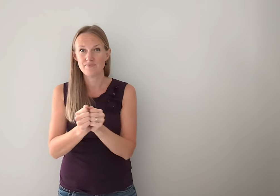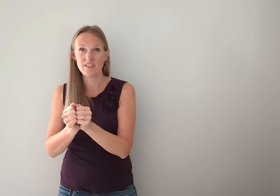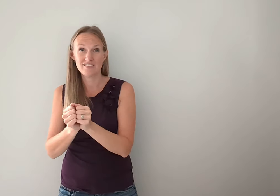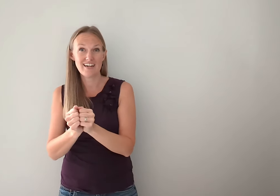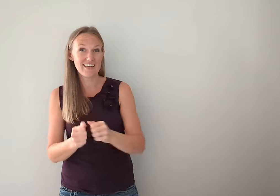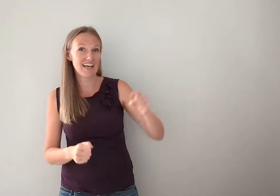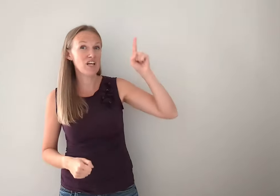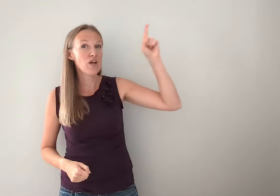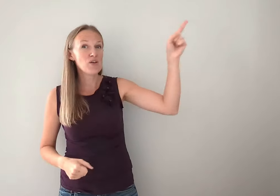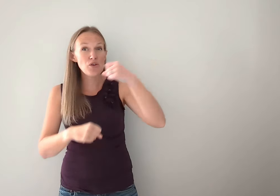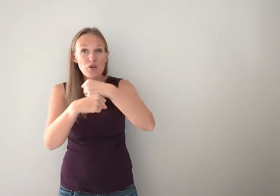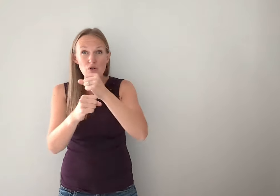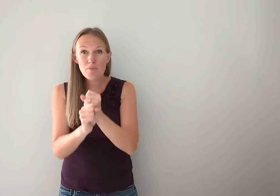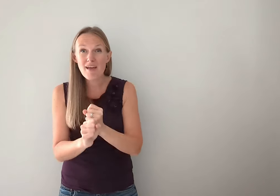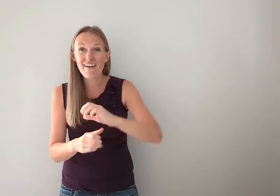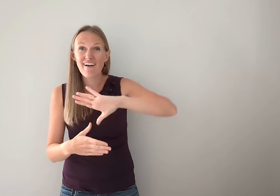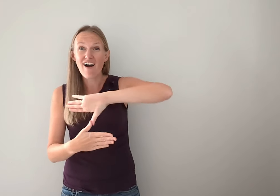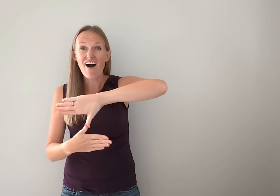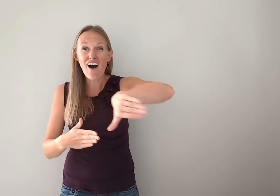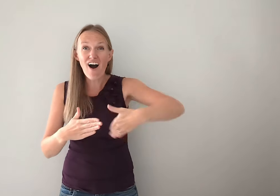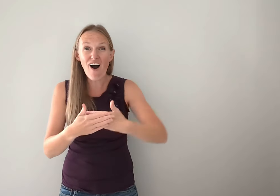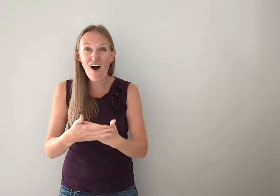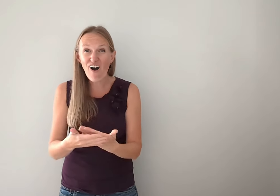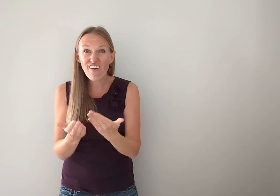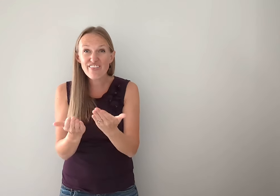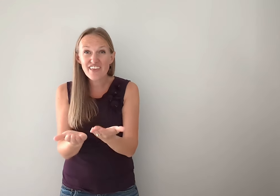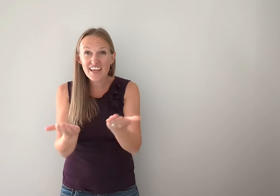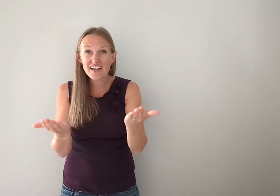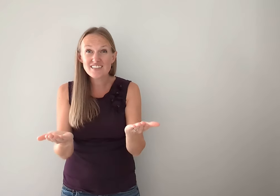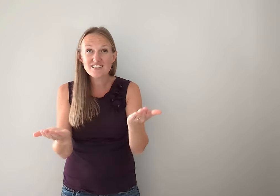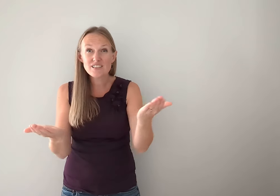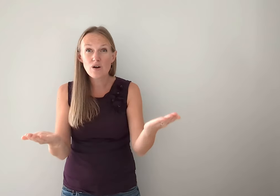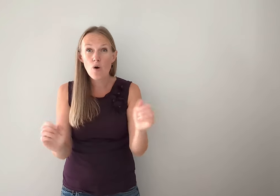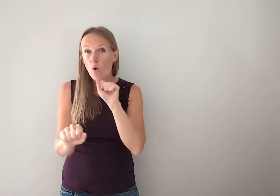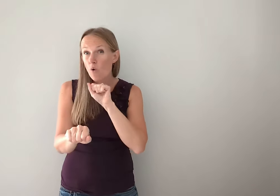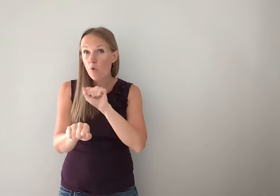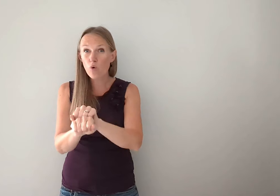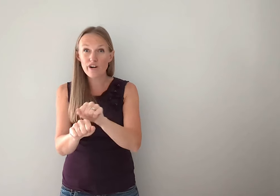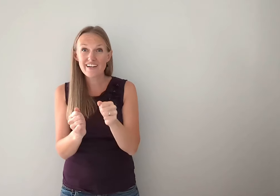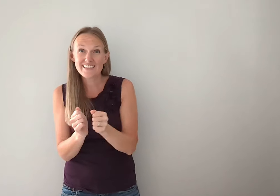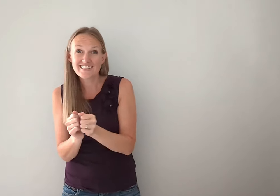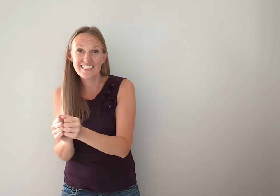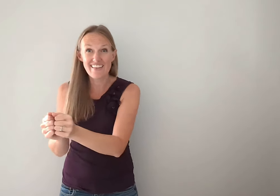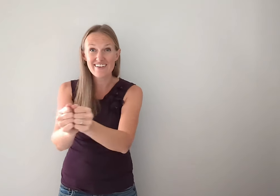Try it again. You make all things work together.